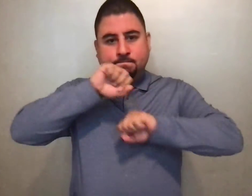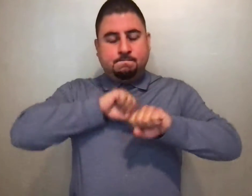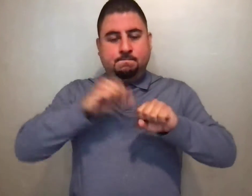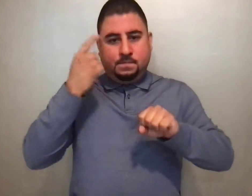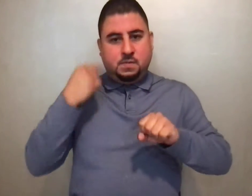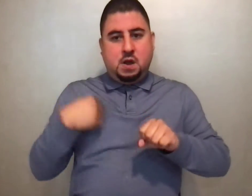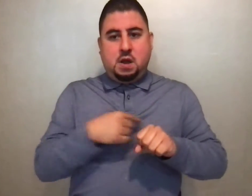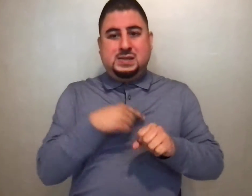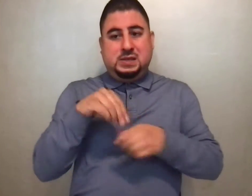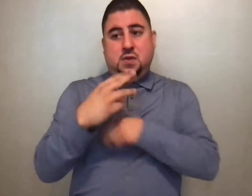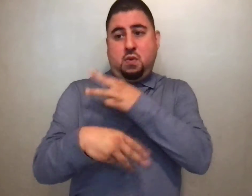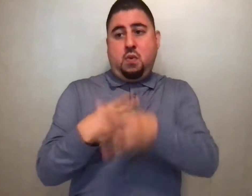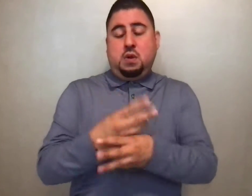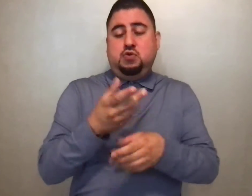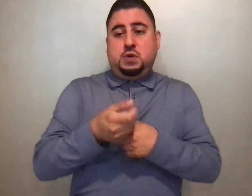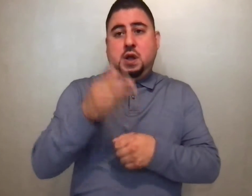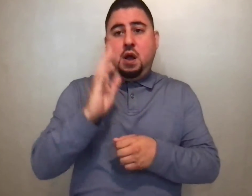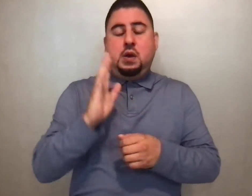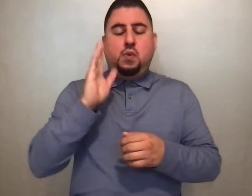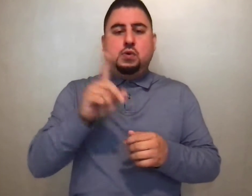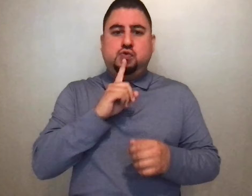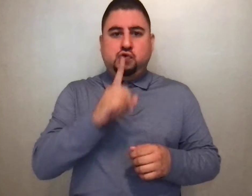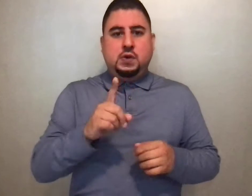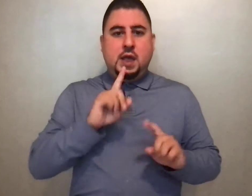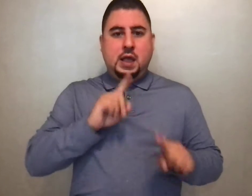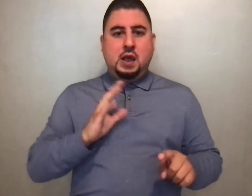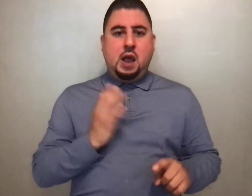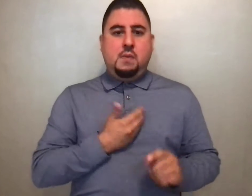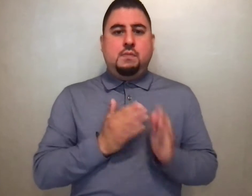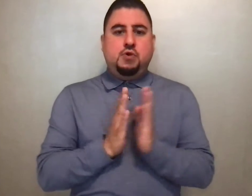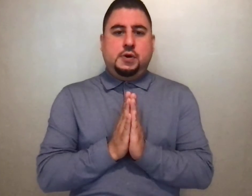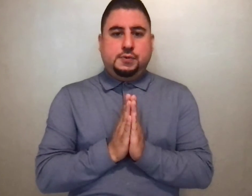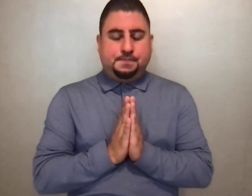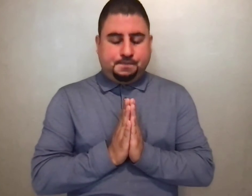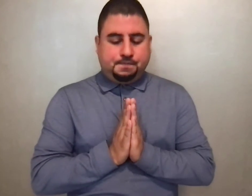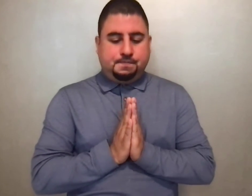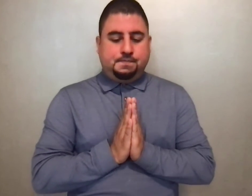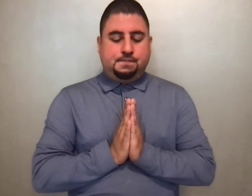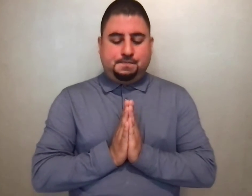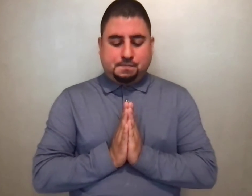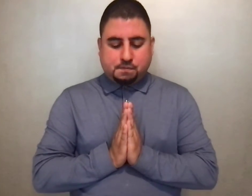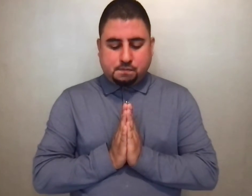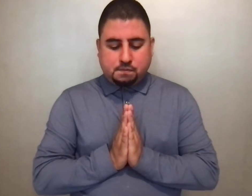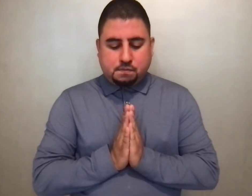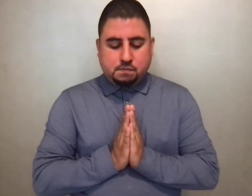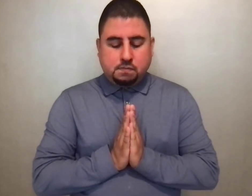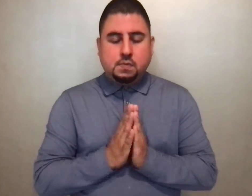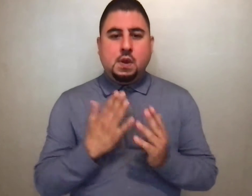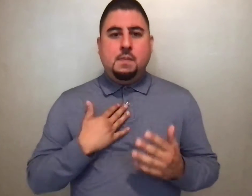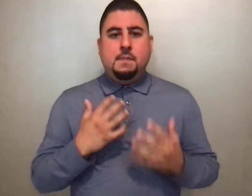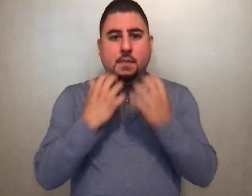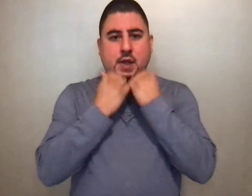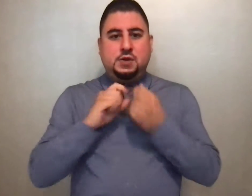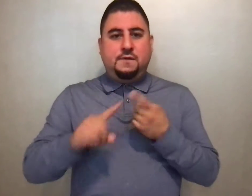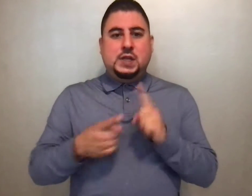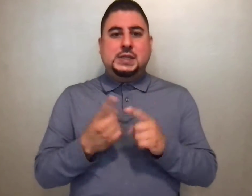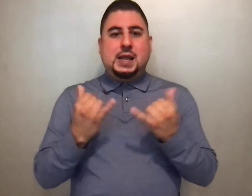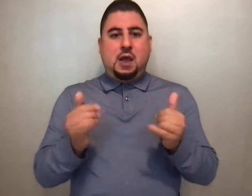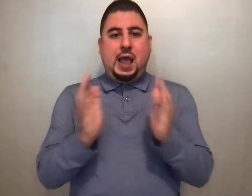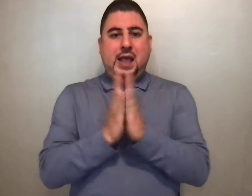trust in God, God will truly answer our prayers. My dear friends, I now ask you, what do you